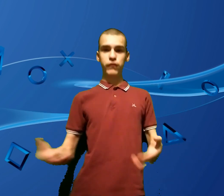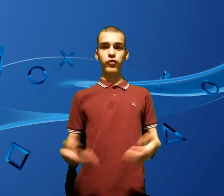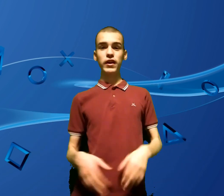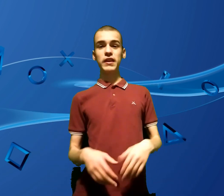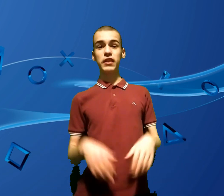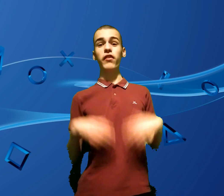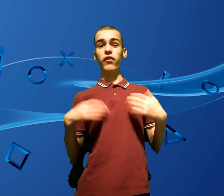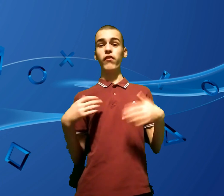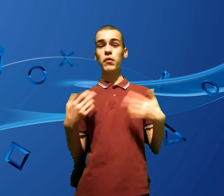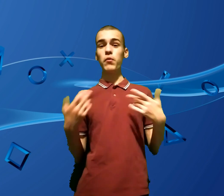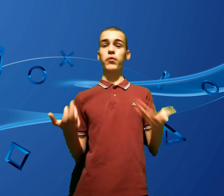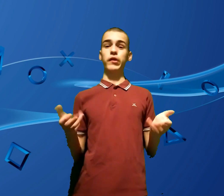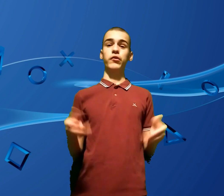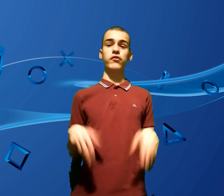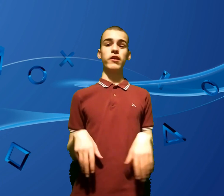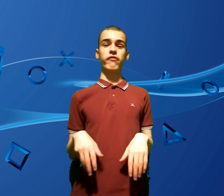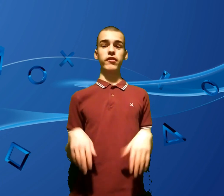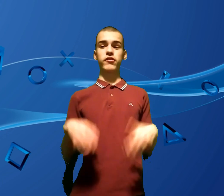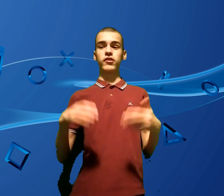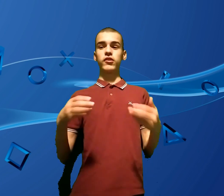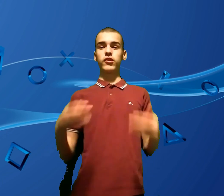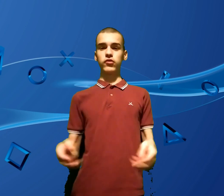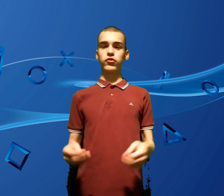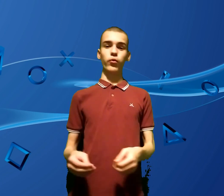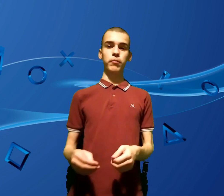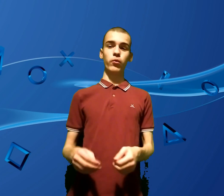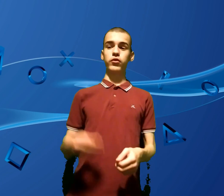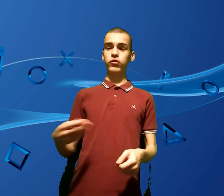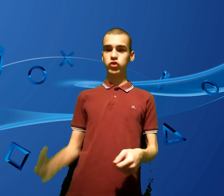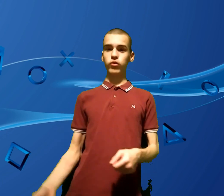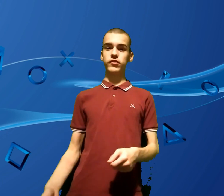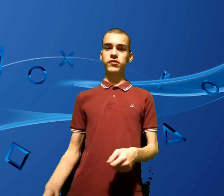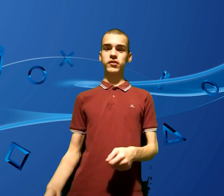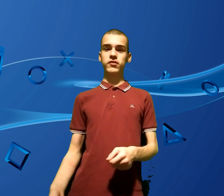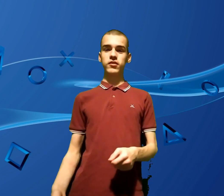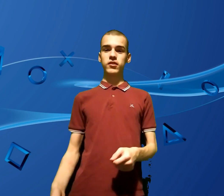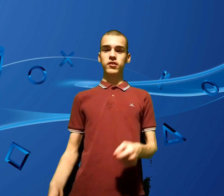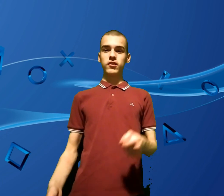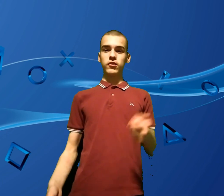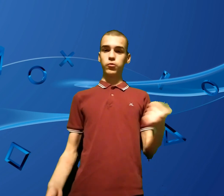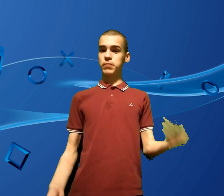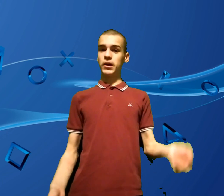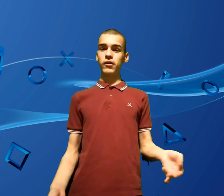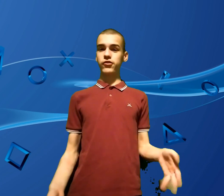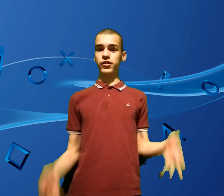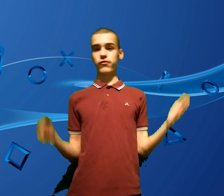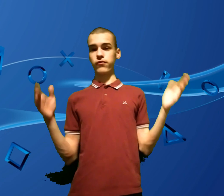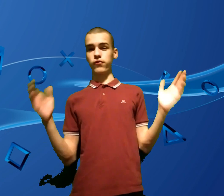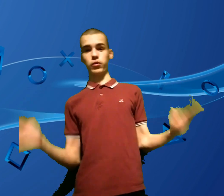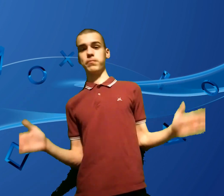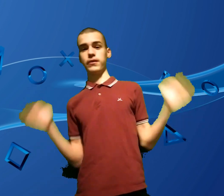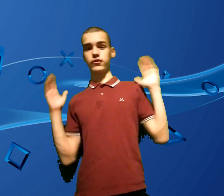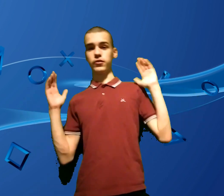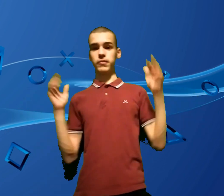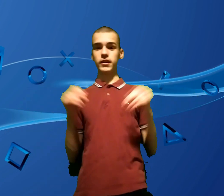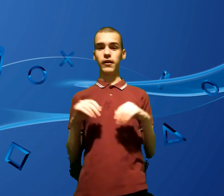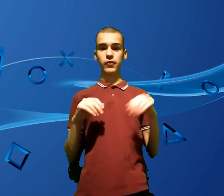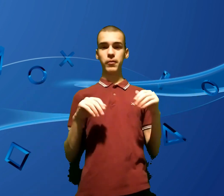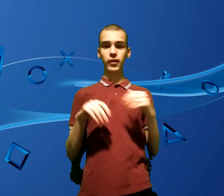for then, they were quite good graphics. Good story mode, good choices, good perks. I never fully perked up my character, by the